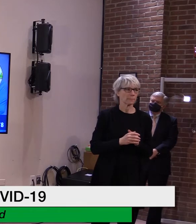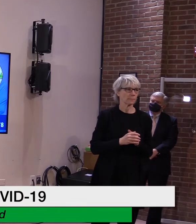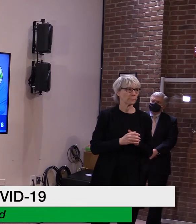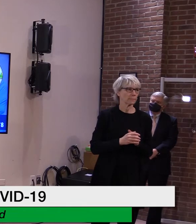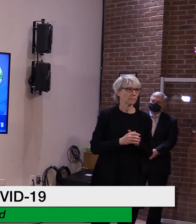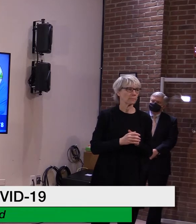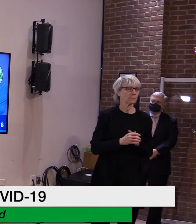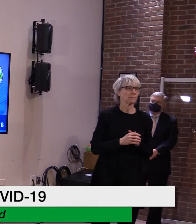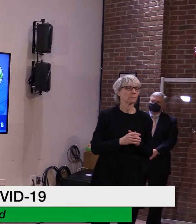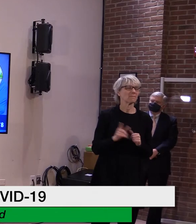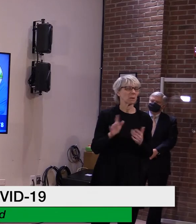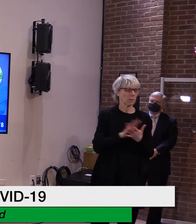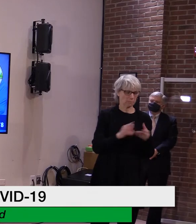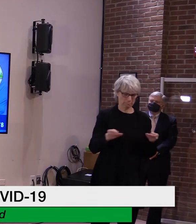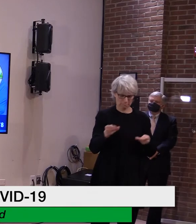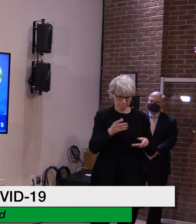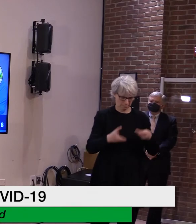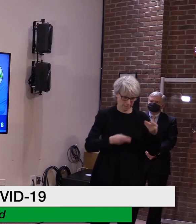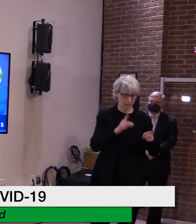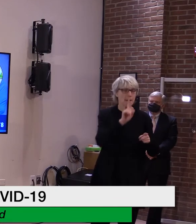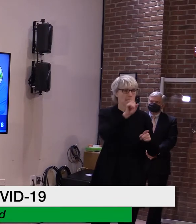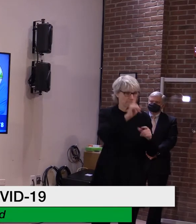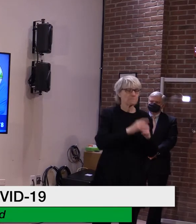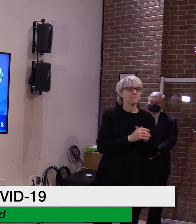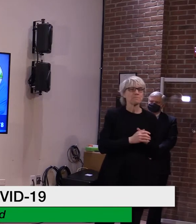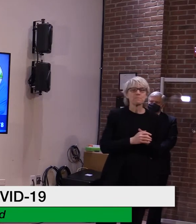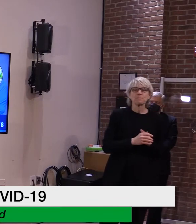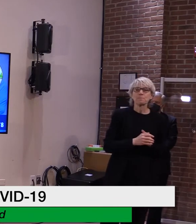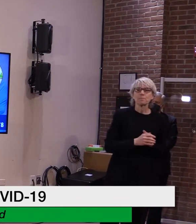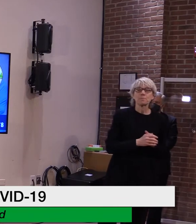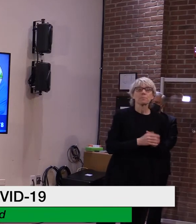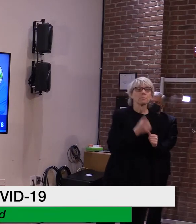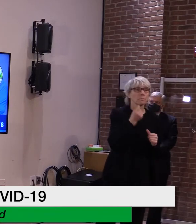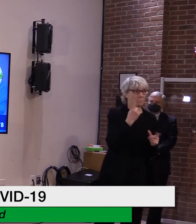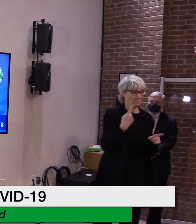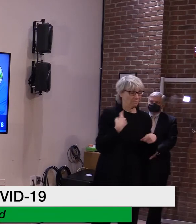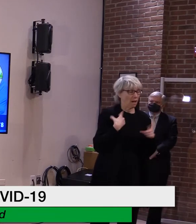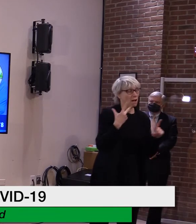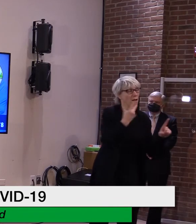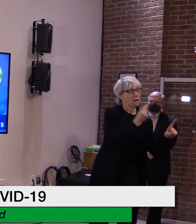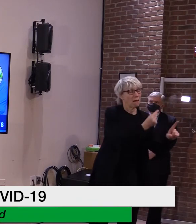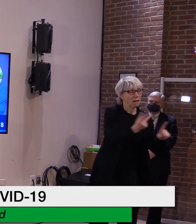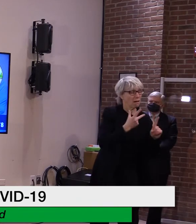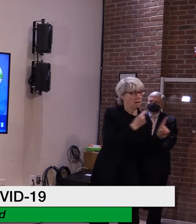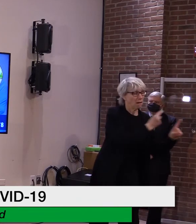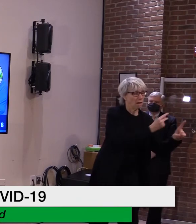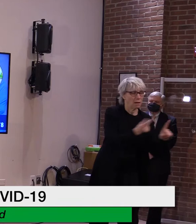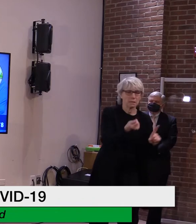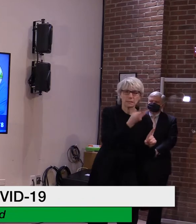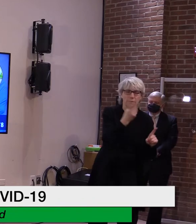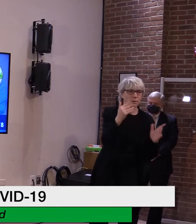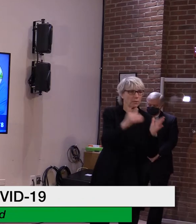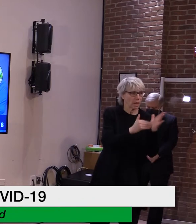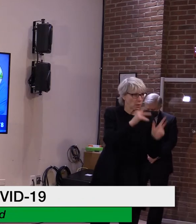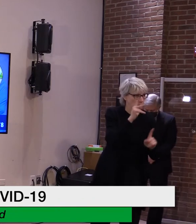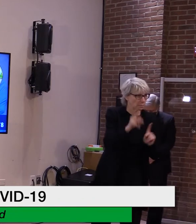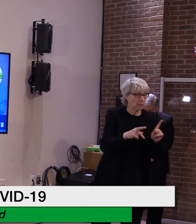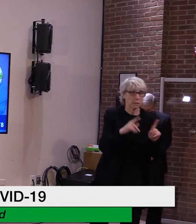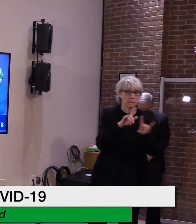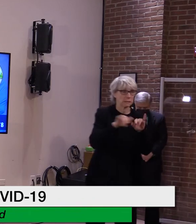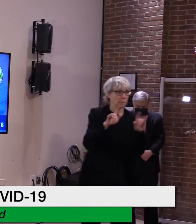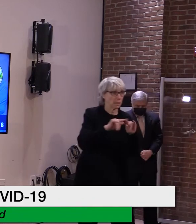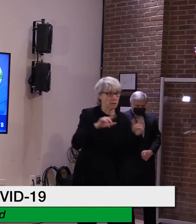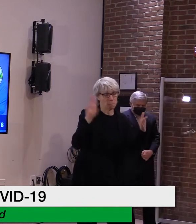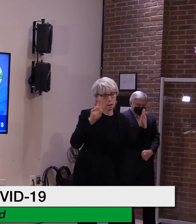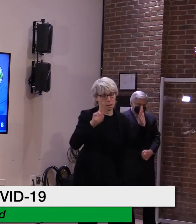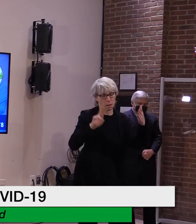As we've been putting thousands of doses of vaccine in people's arms and scheduling appointments for tens of thousands more,